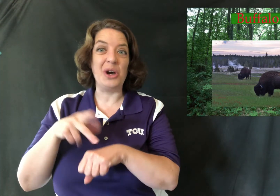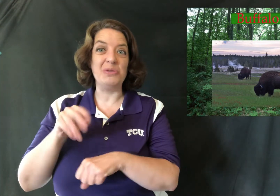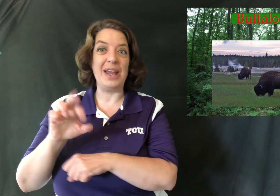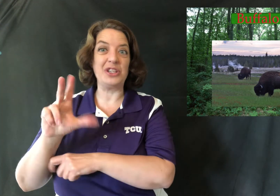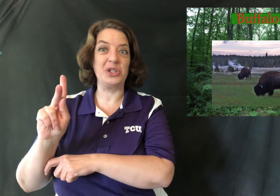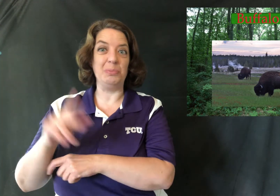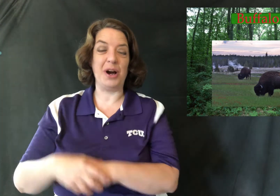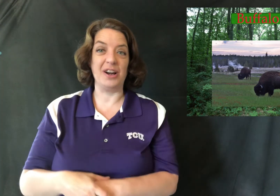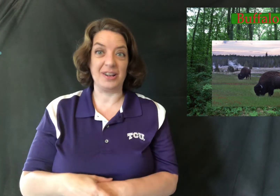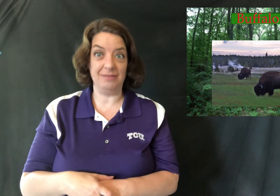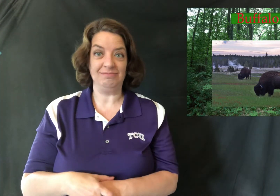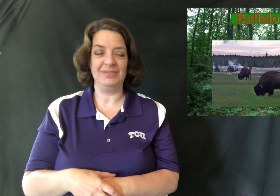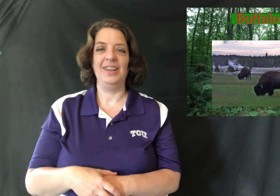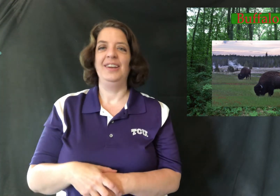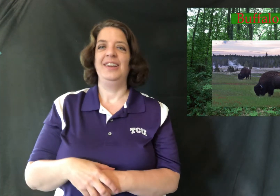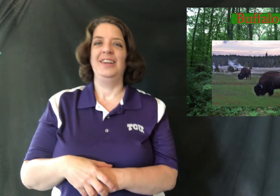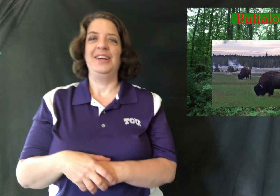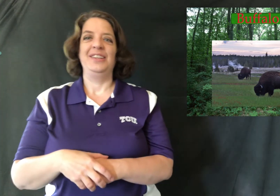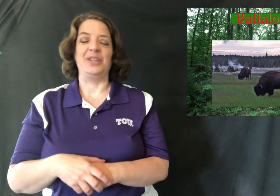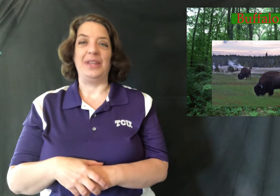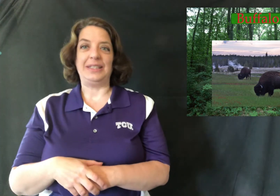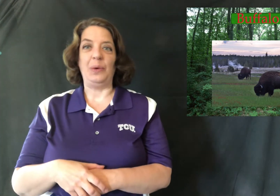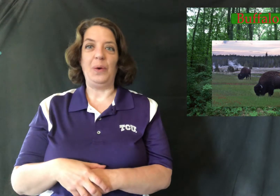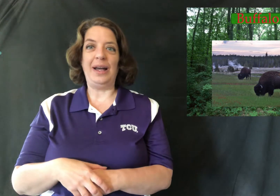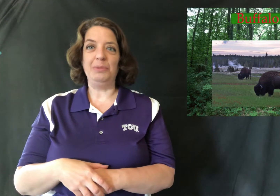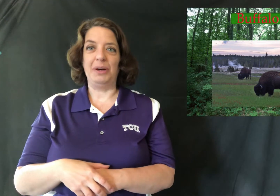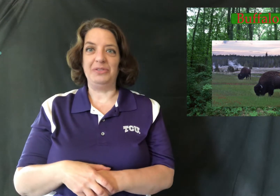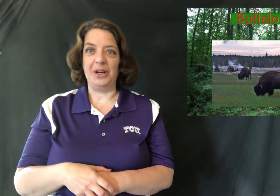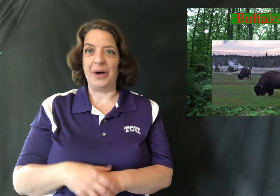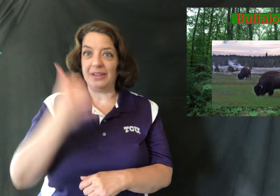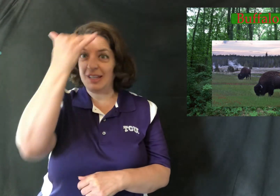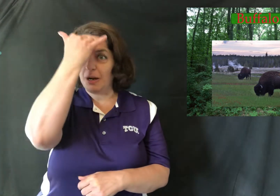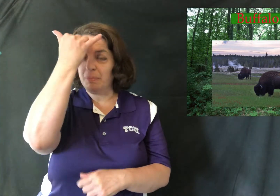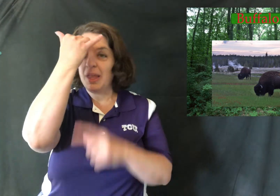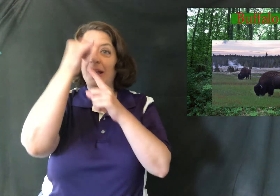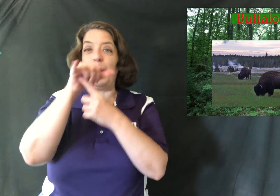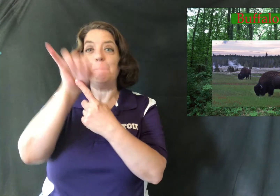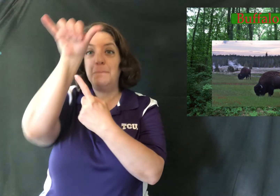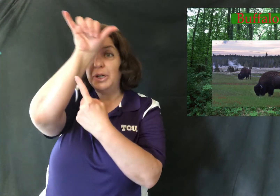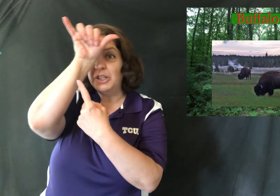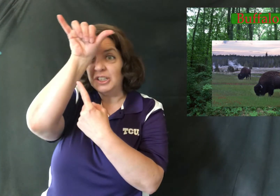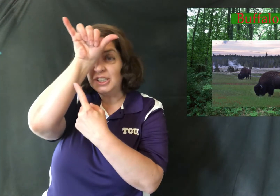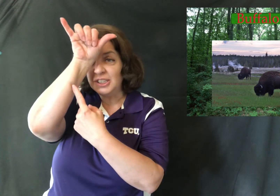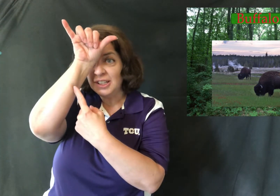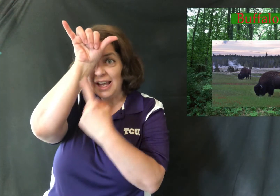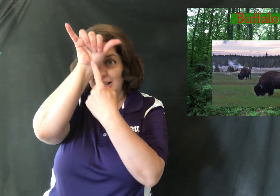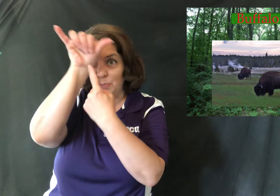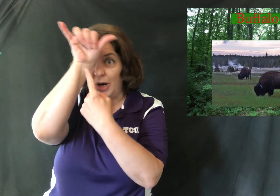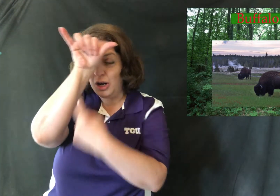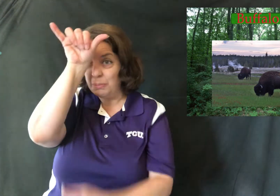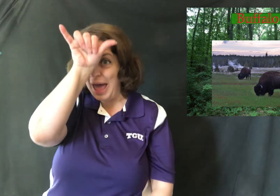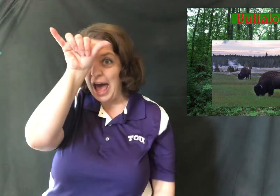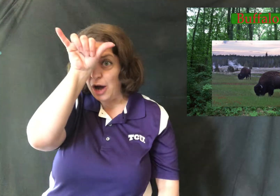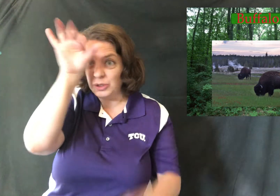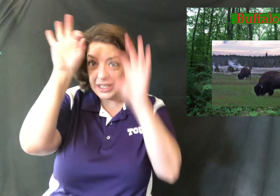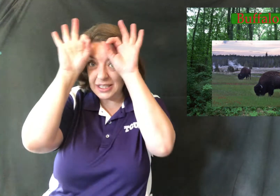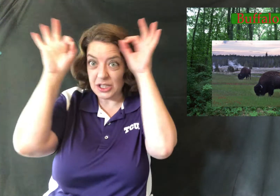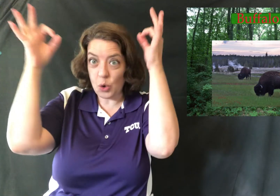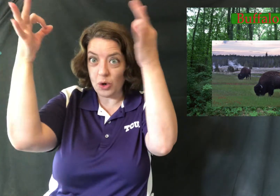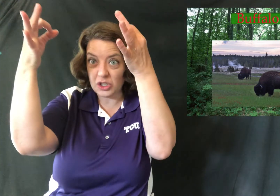National Park so that's a wild buffalo out there okay bull is palm out because his horns